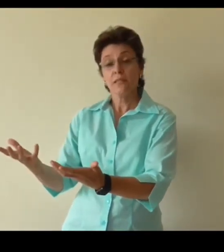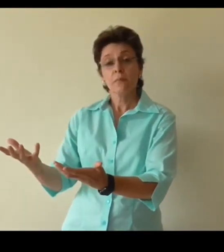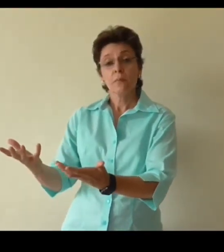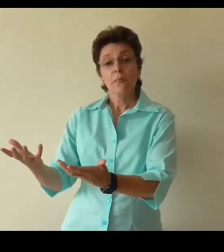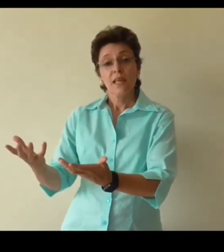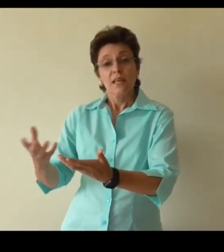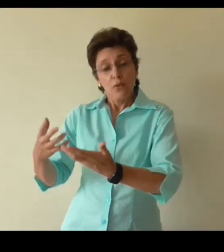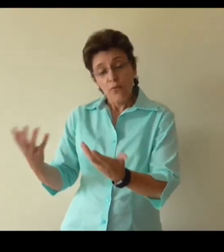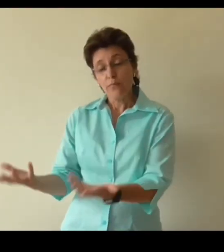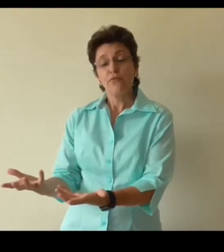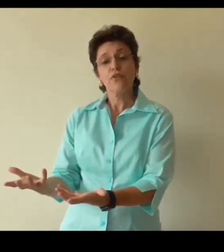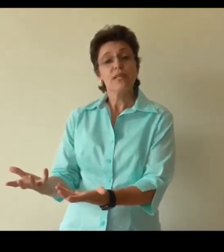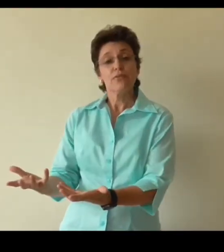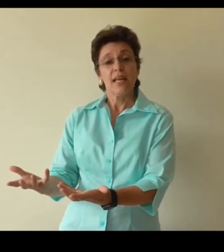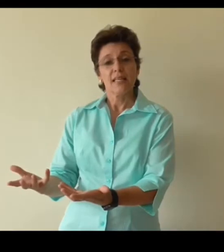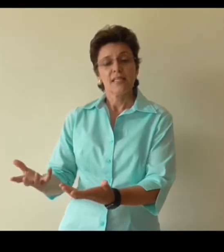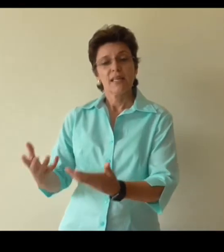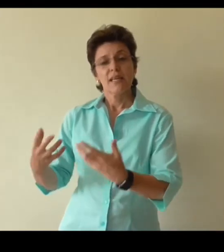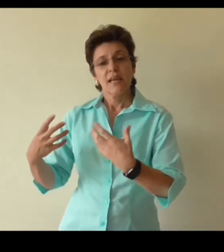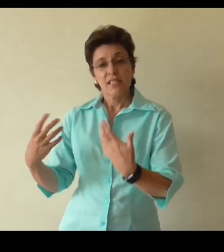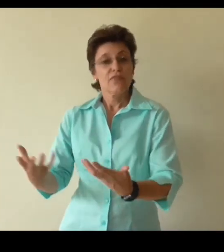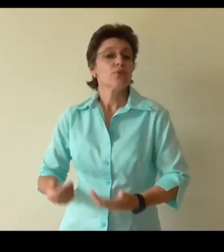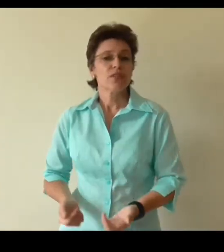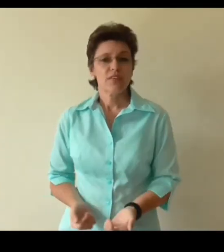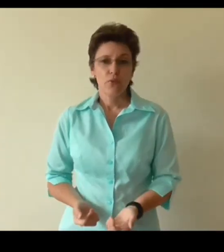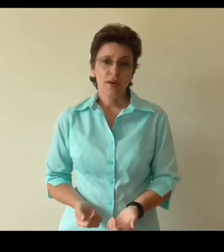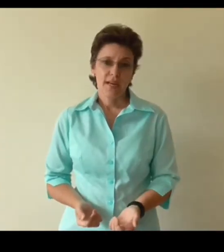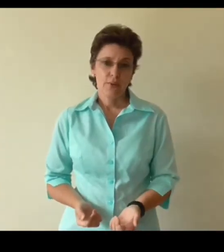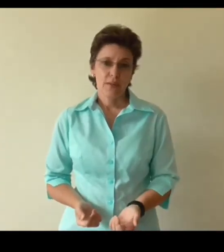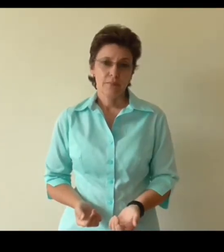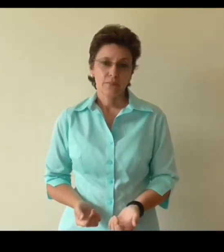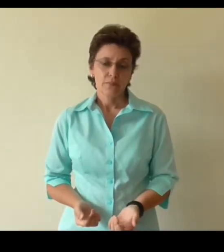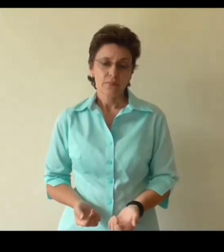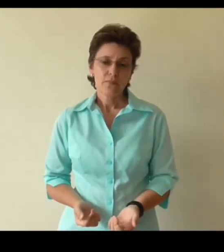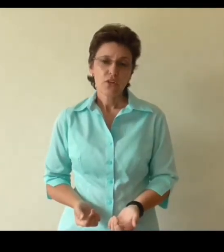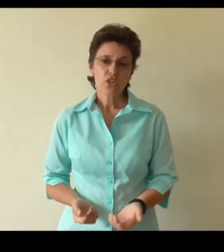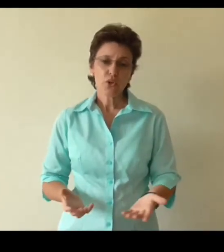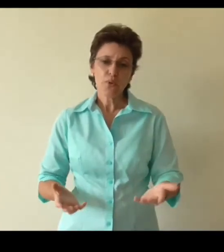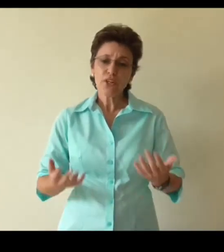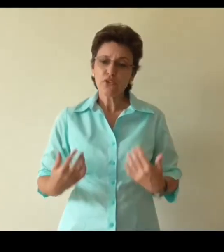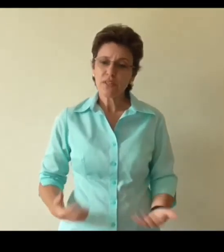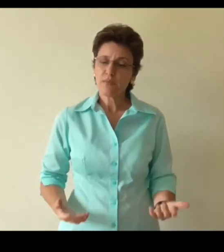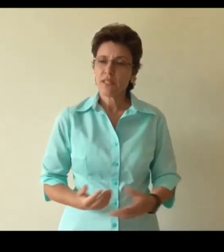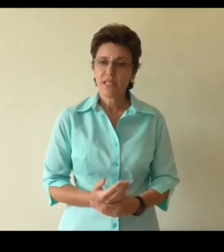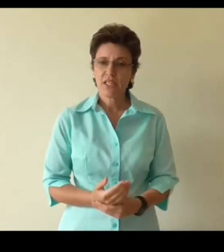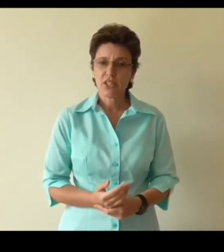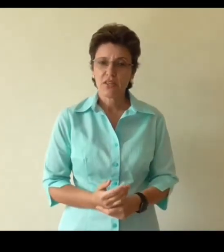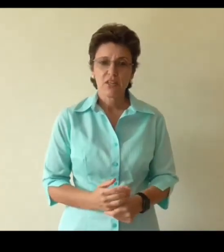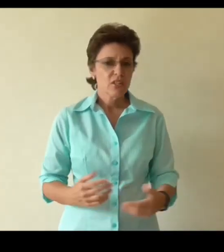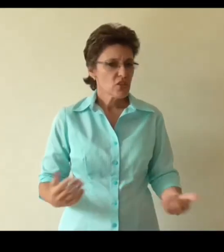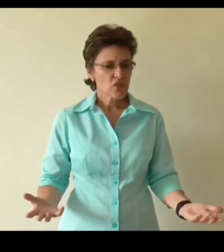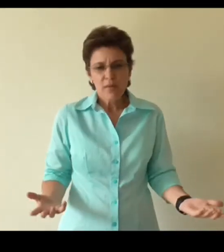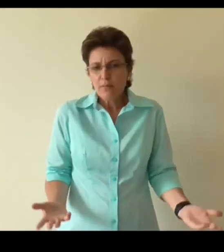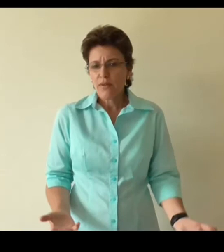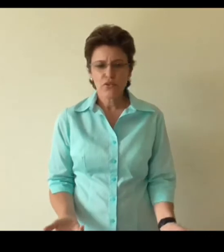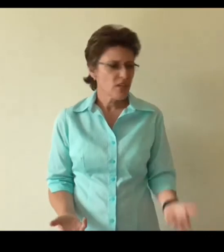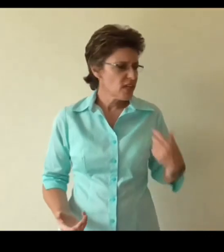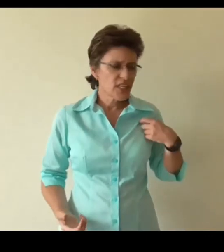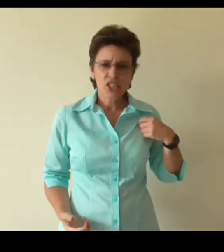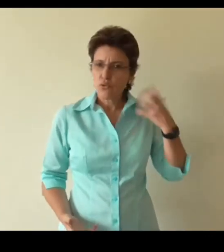fully relaxed as if you were there for one hour. So when you're doing this meditation just remember if you get an itch